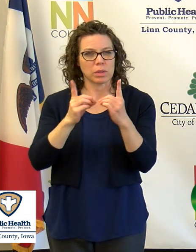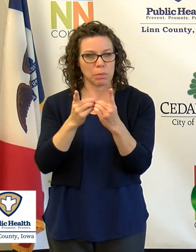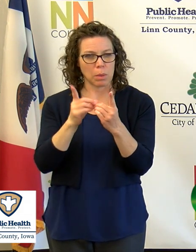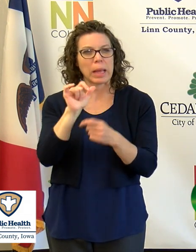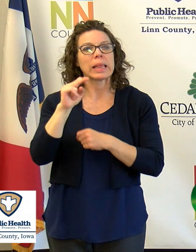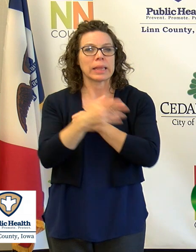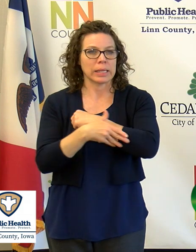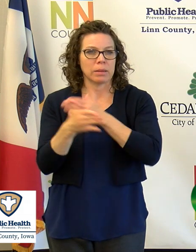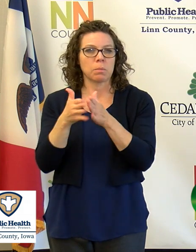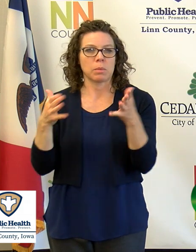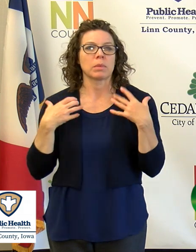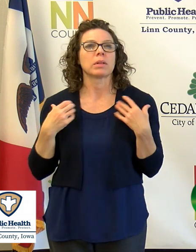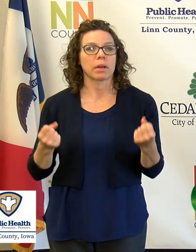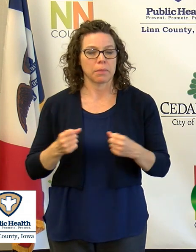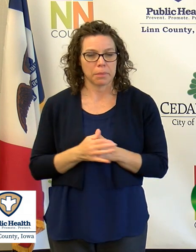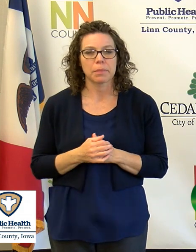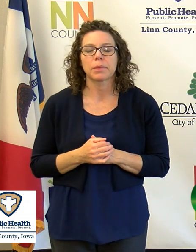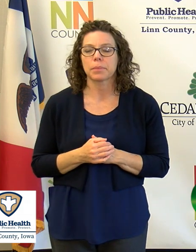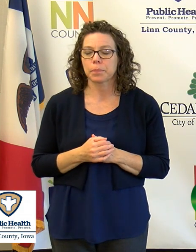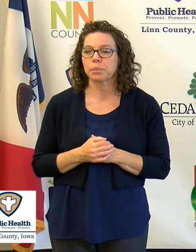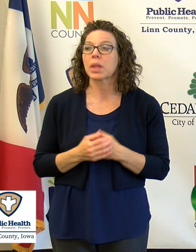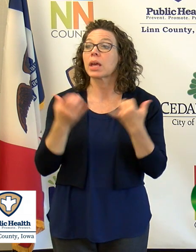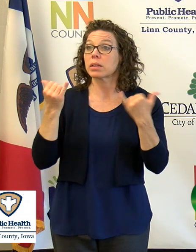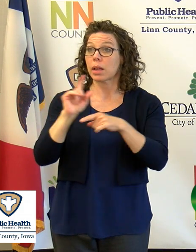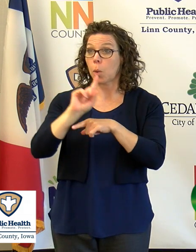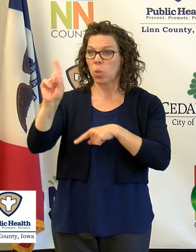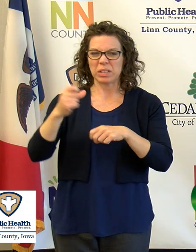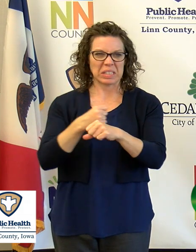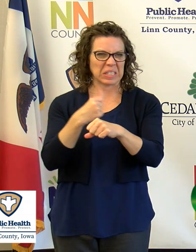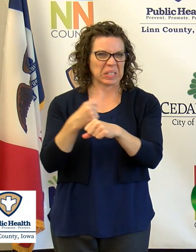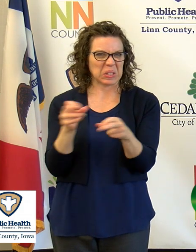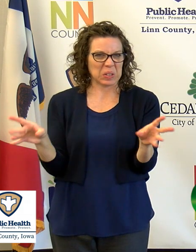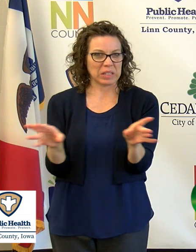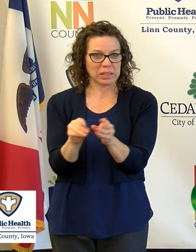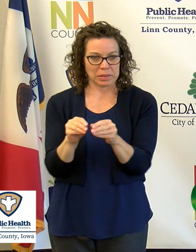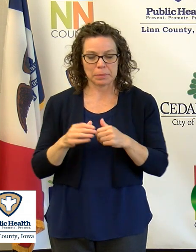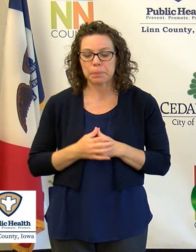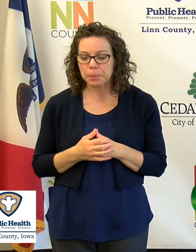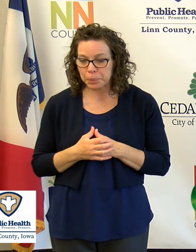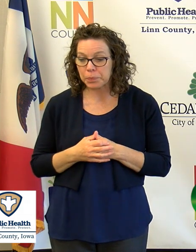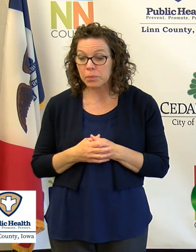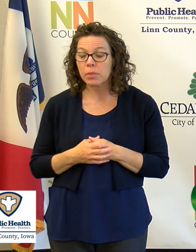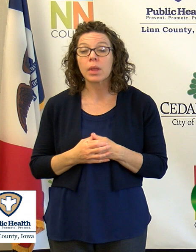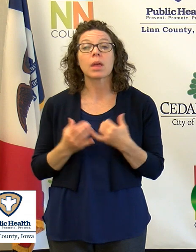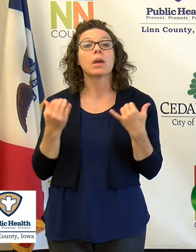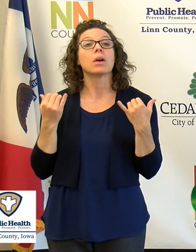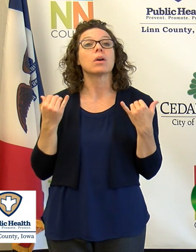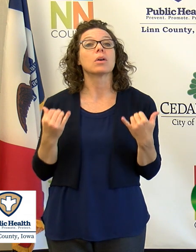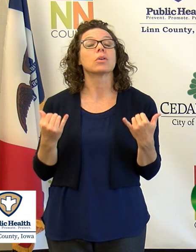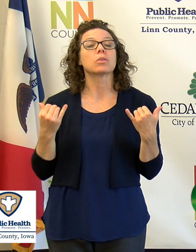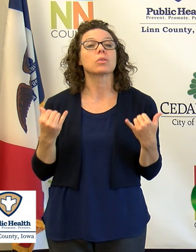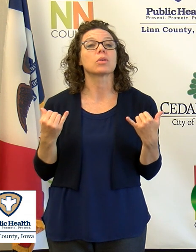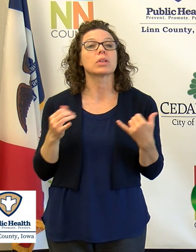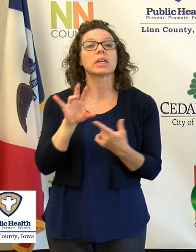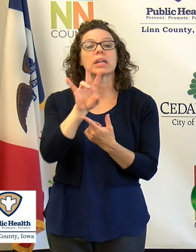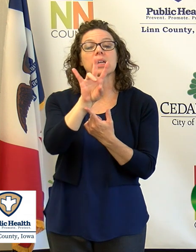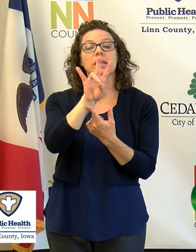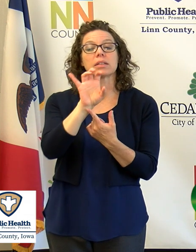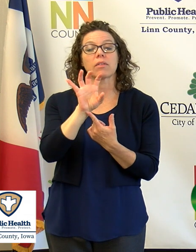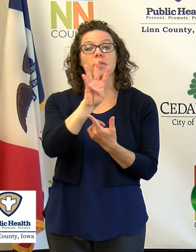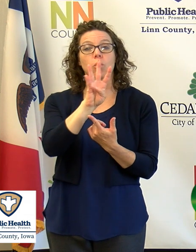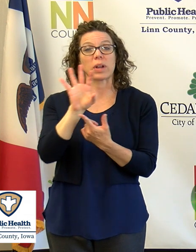Health. As of 1 p.m. today there are currently 749